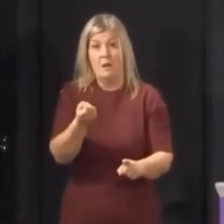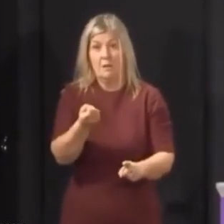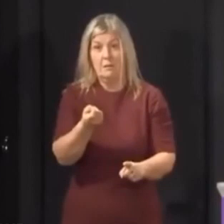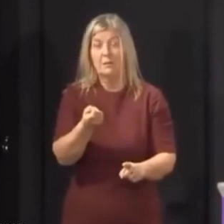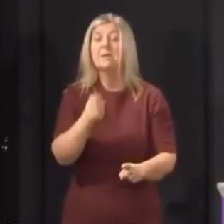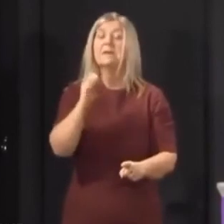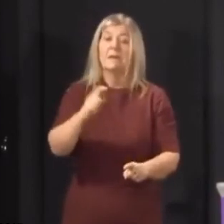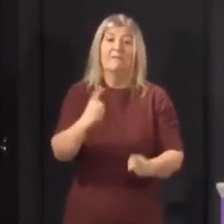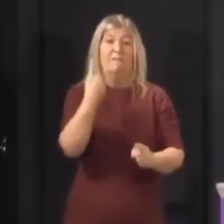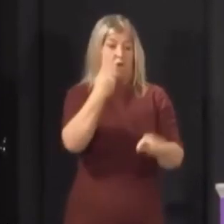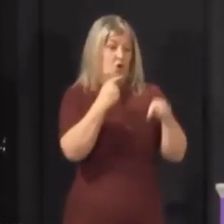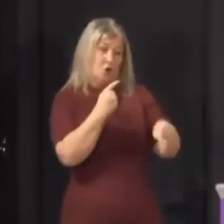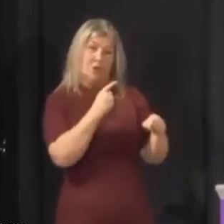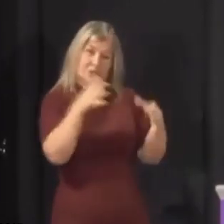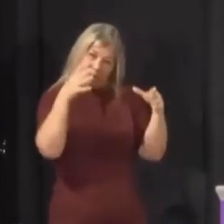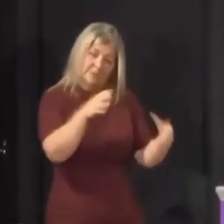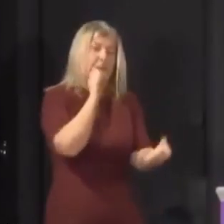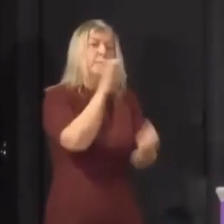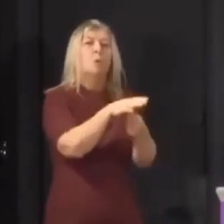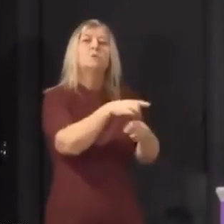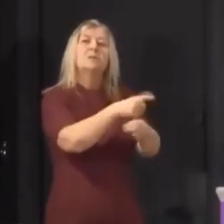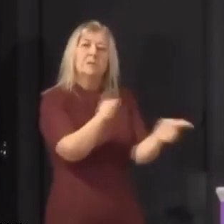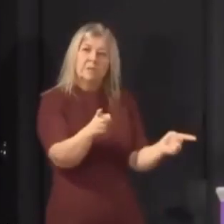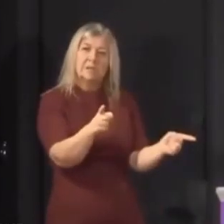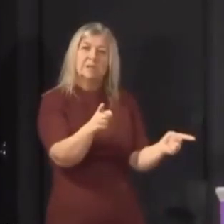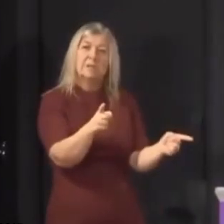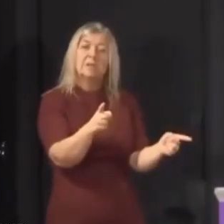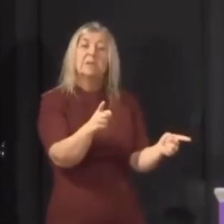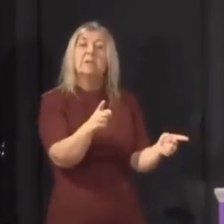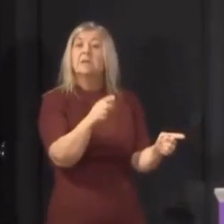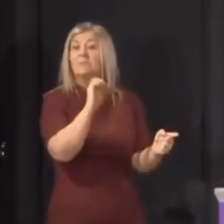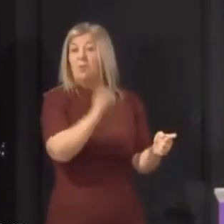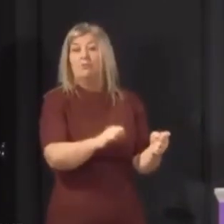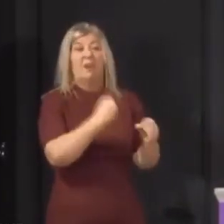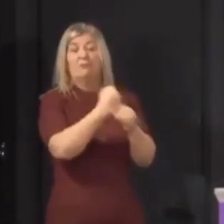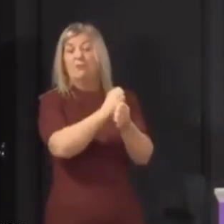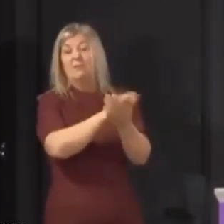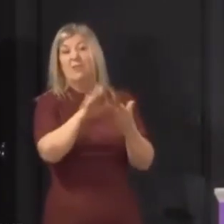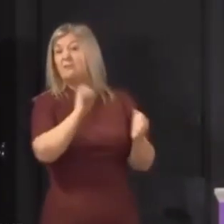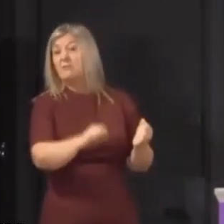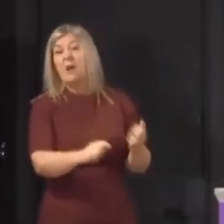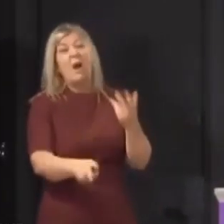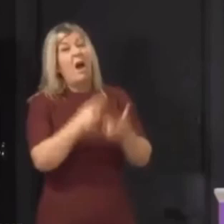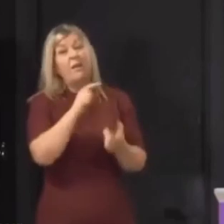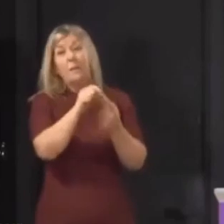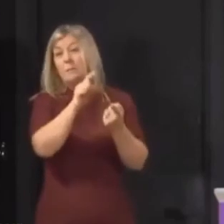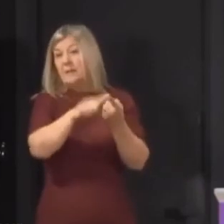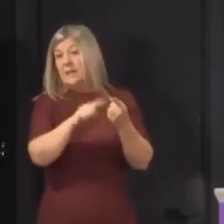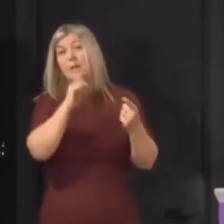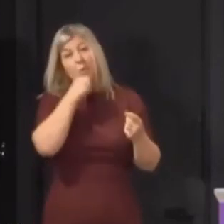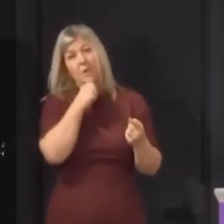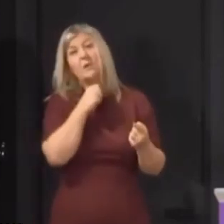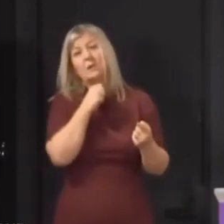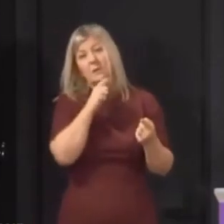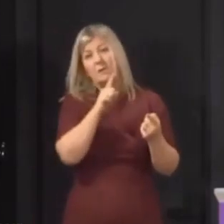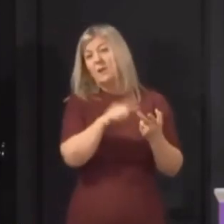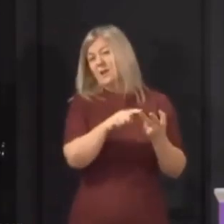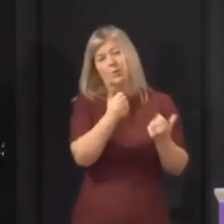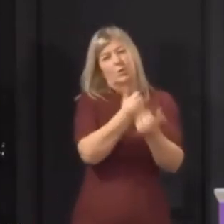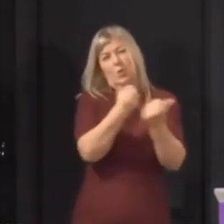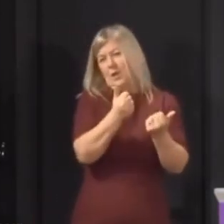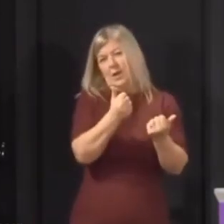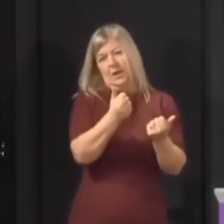they're wearing masks and a nice wee tartan scarf, so that'll cheer everybody up, no doubt. Anyway, we're just asking you that while this